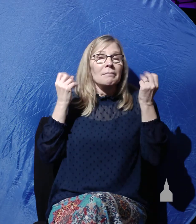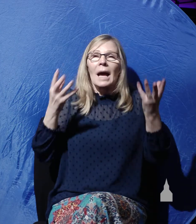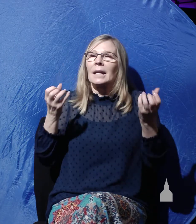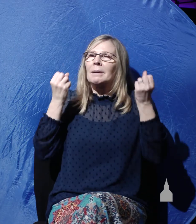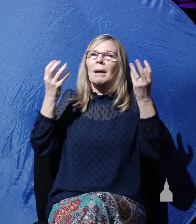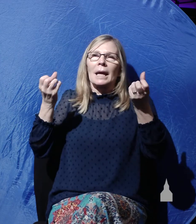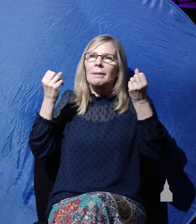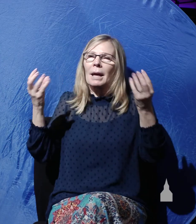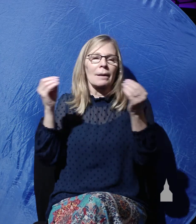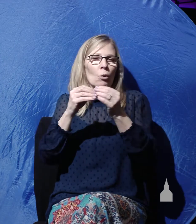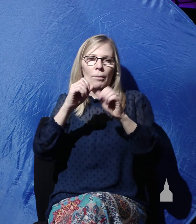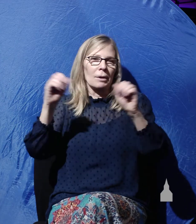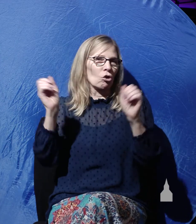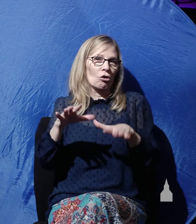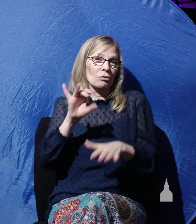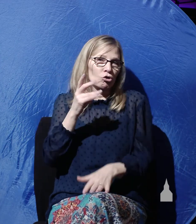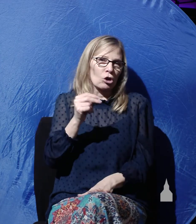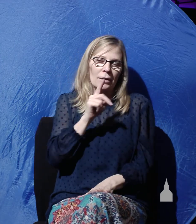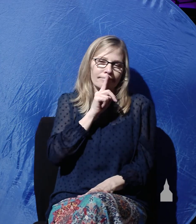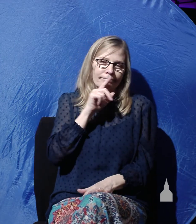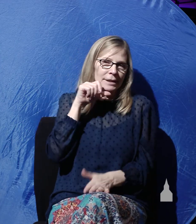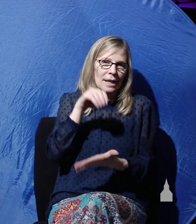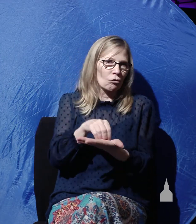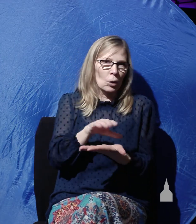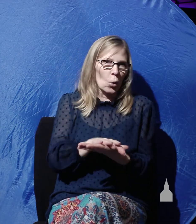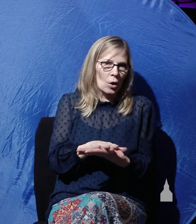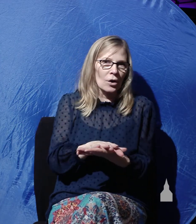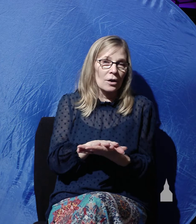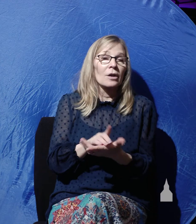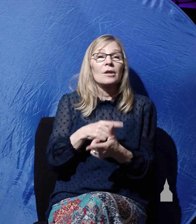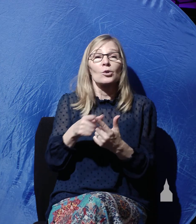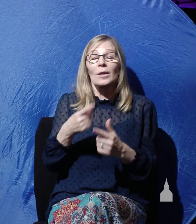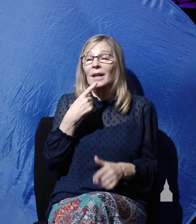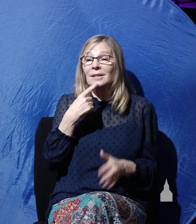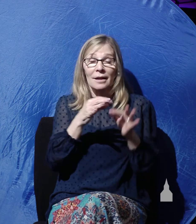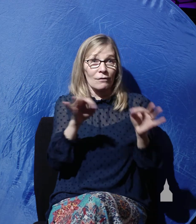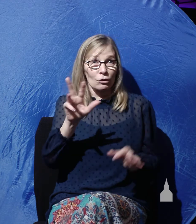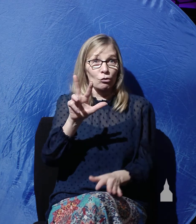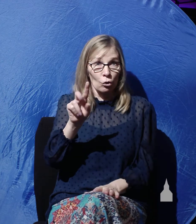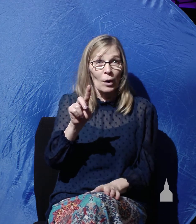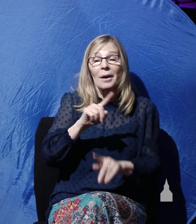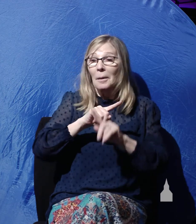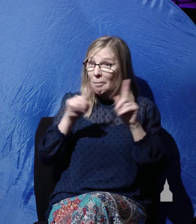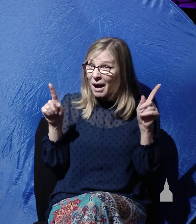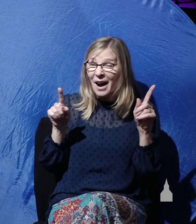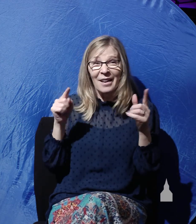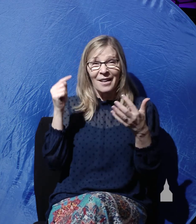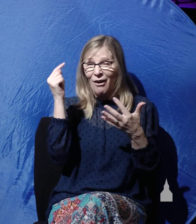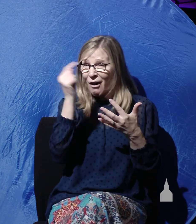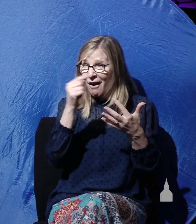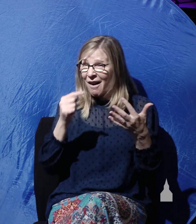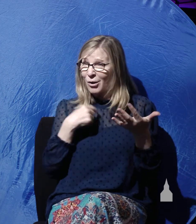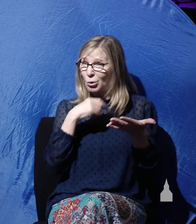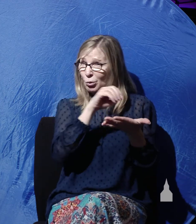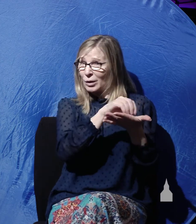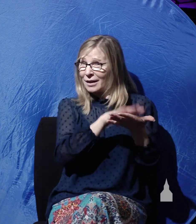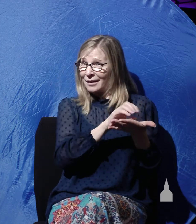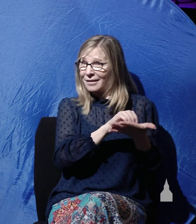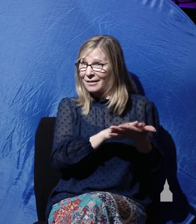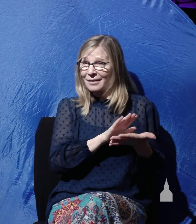miracles Jesus did that John did not record. So then he says in verse 31, but these have been written, these miracles I'm